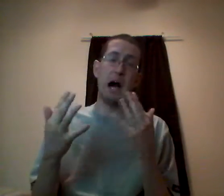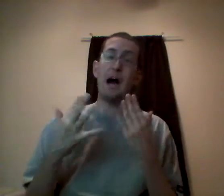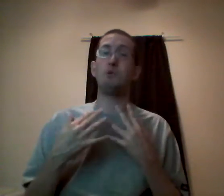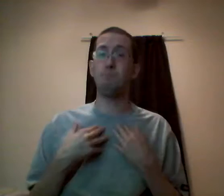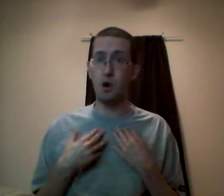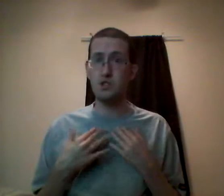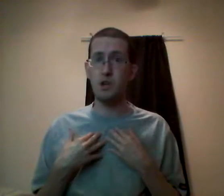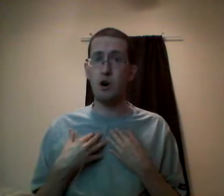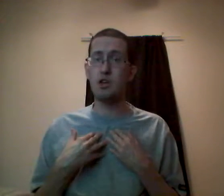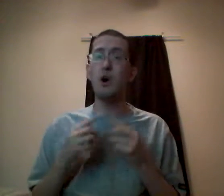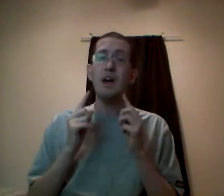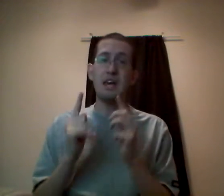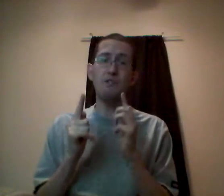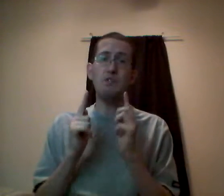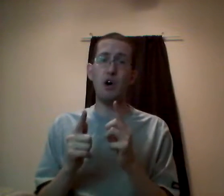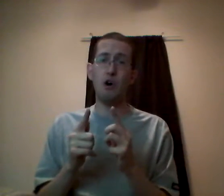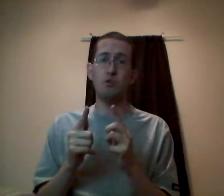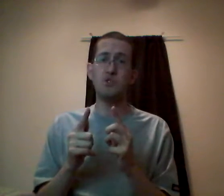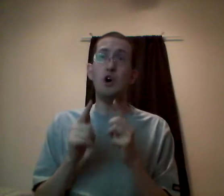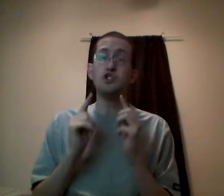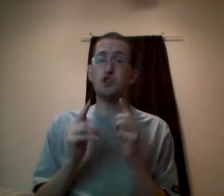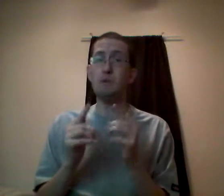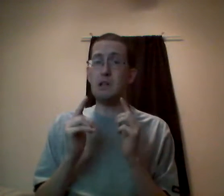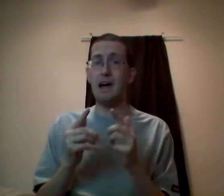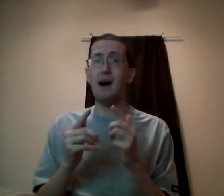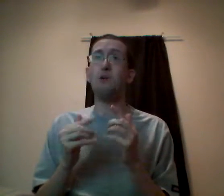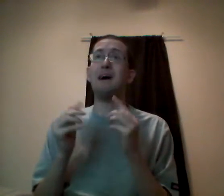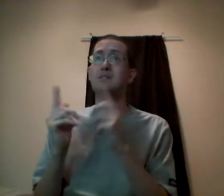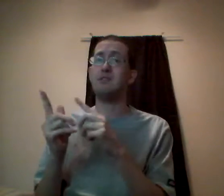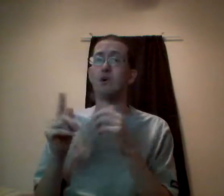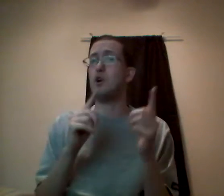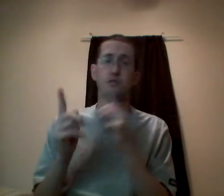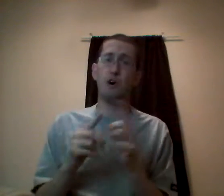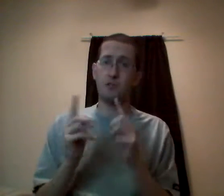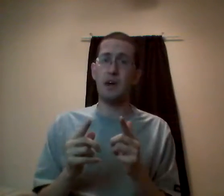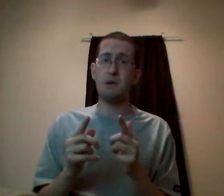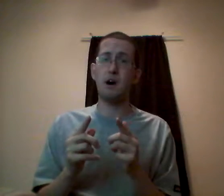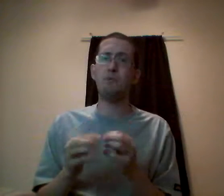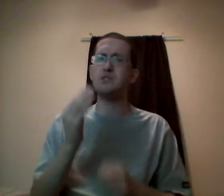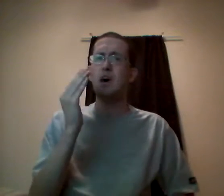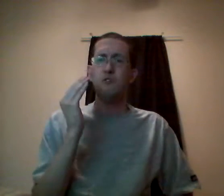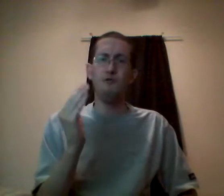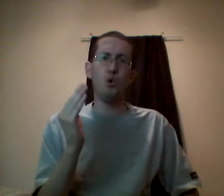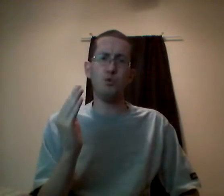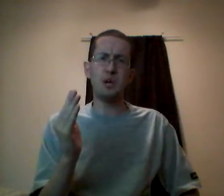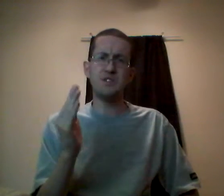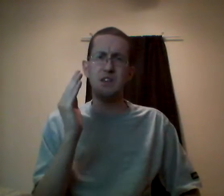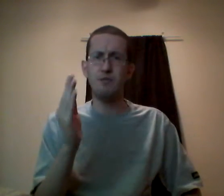I would personally argue even those should be allowed by Nintendo and other gaming companies for the reason that